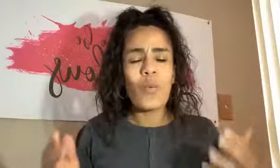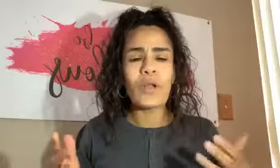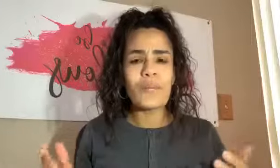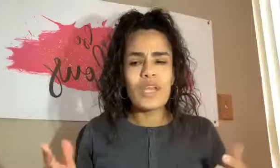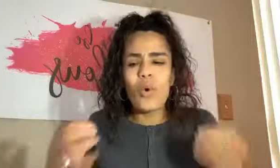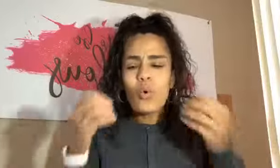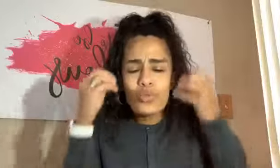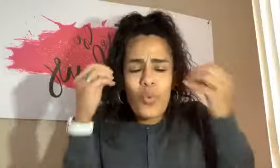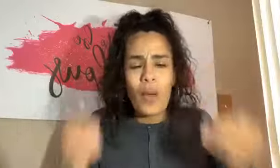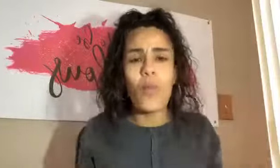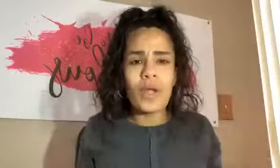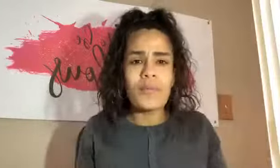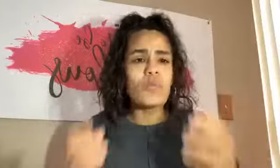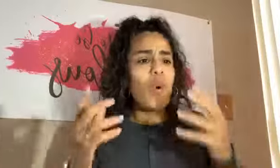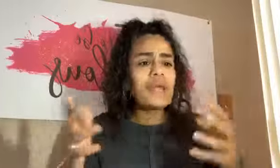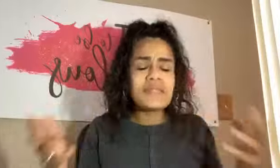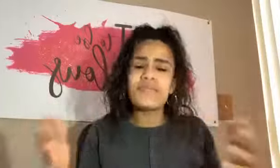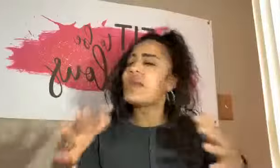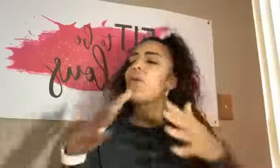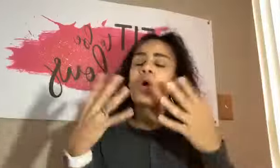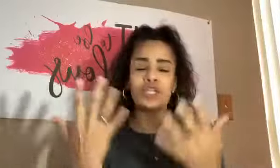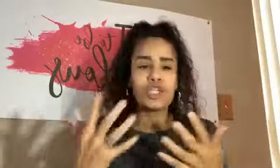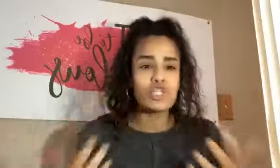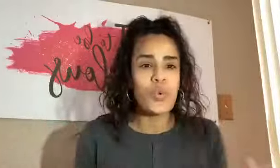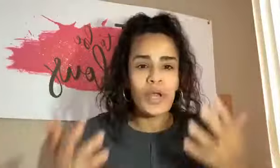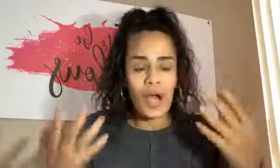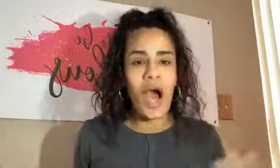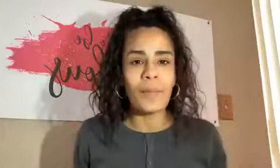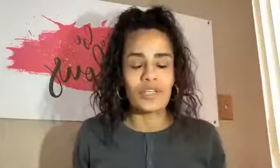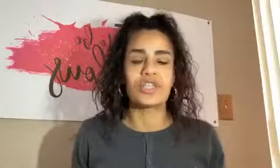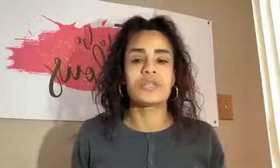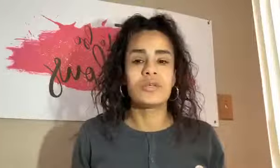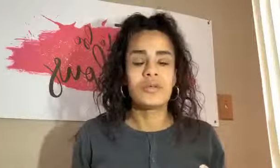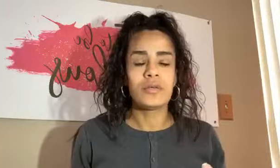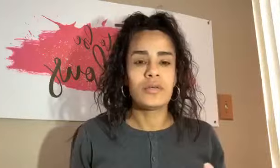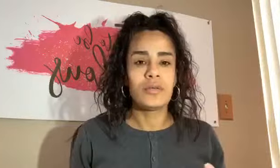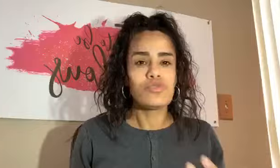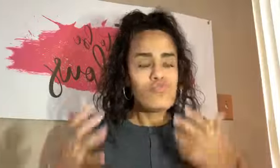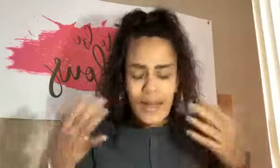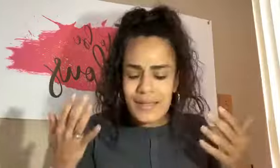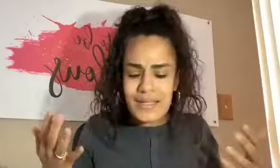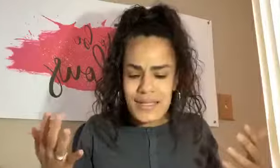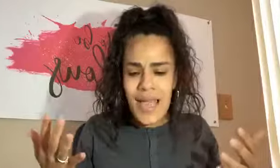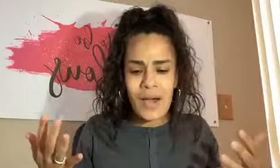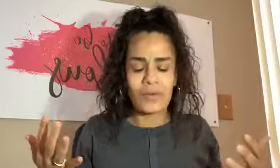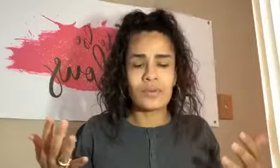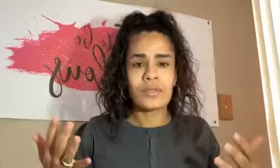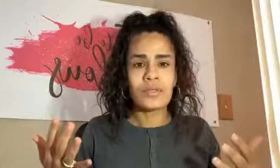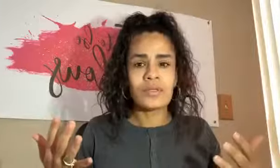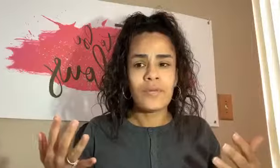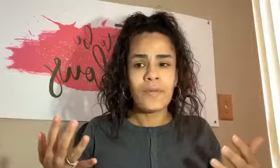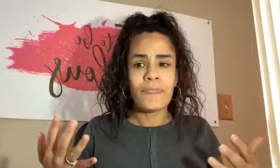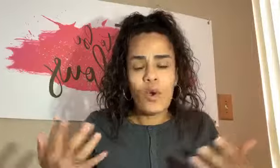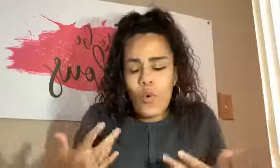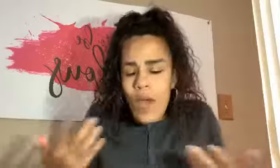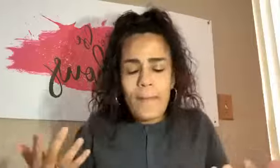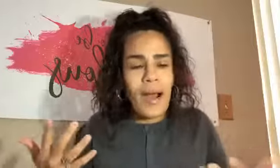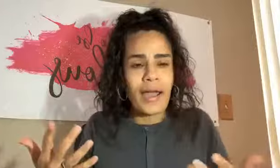I want to be? Who do I want to be? What is it that I wanted to do and accomplish? Write this down. Who am I?